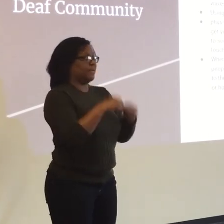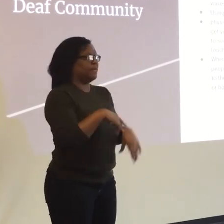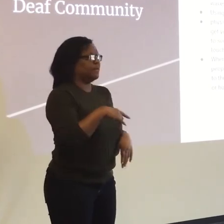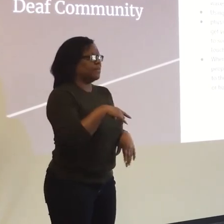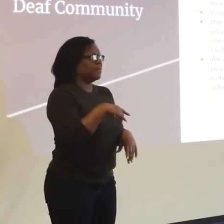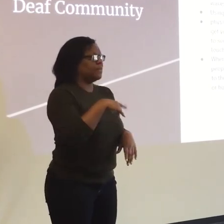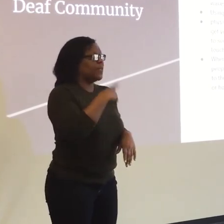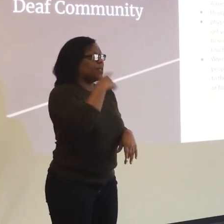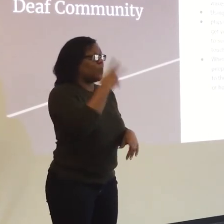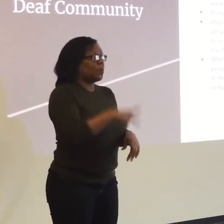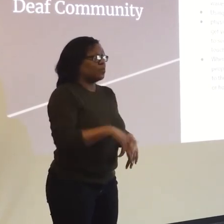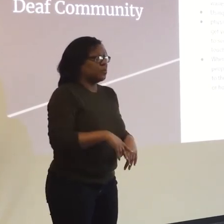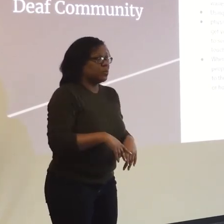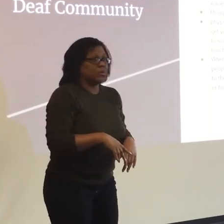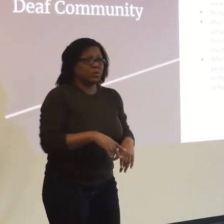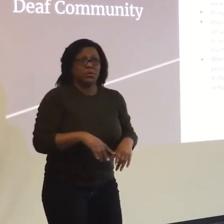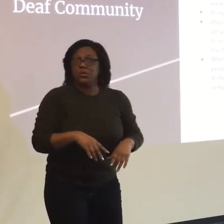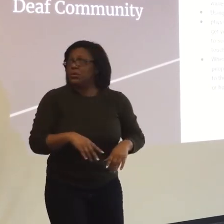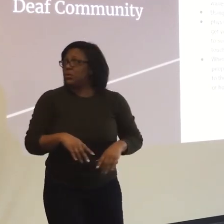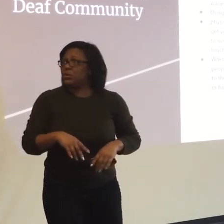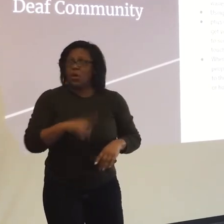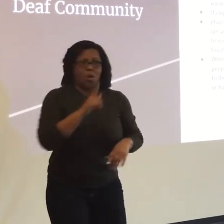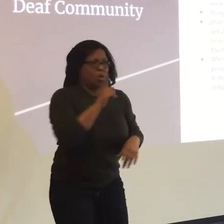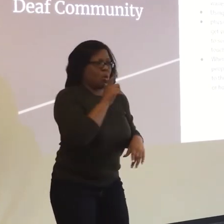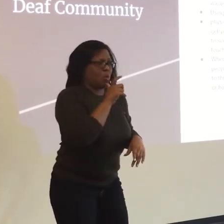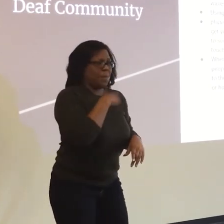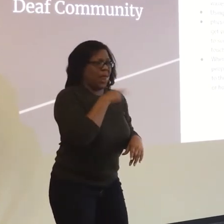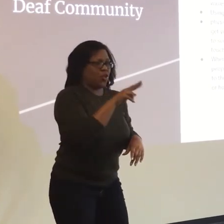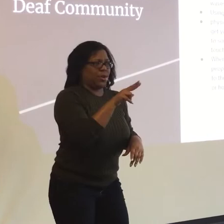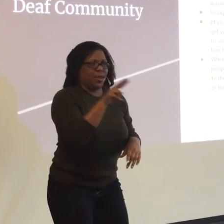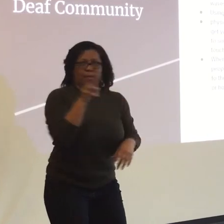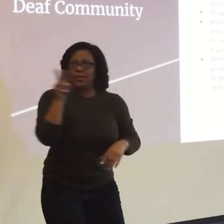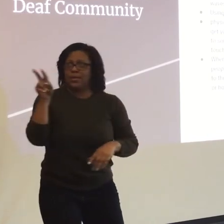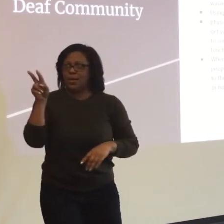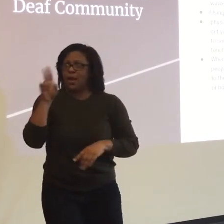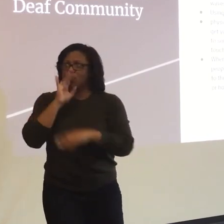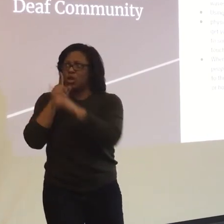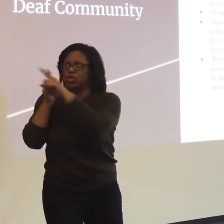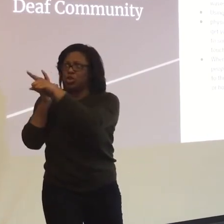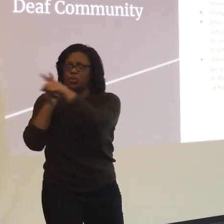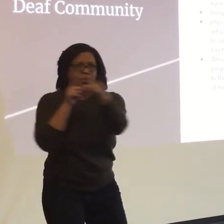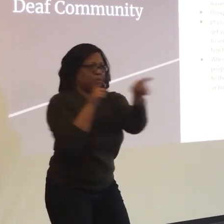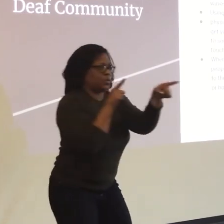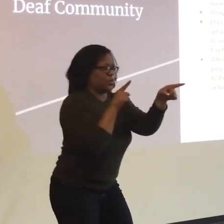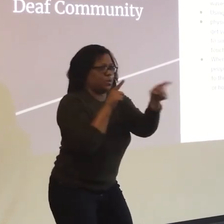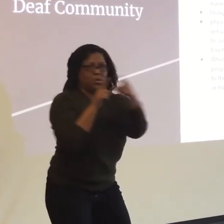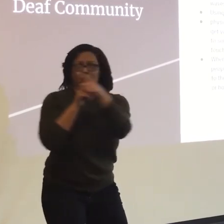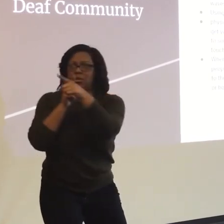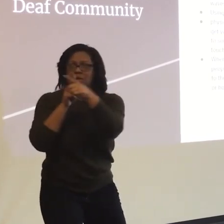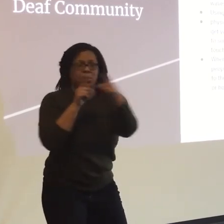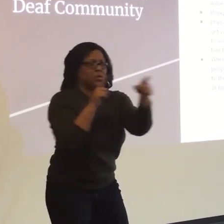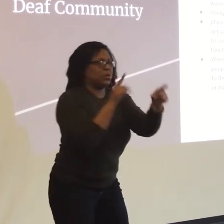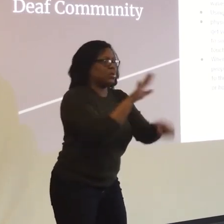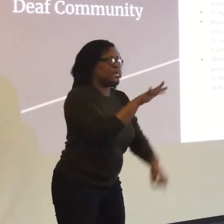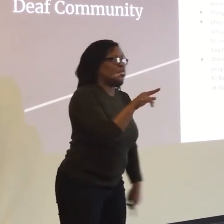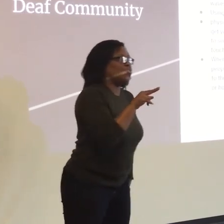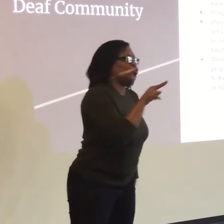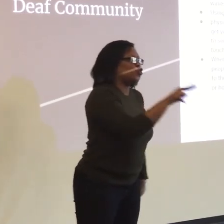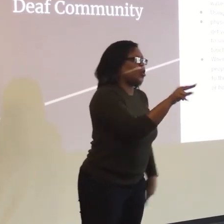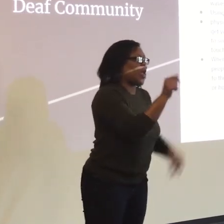When the interpreter is signing, the person who the interpreter is signing for often tries to look at the interpreter and isn't sure where